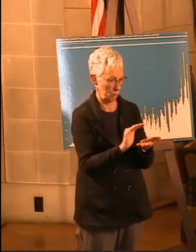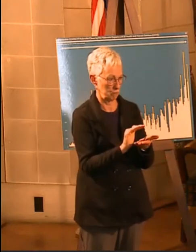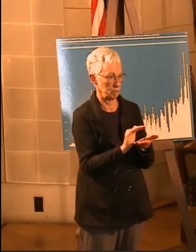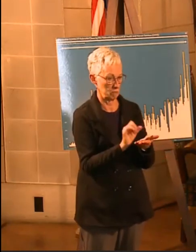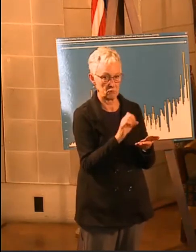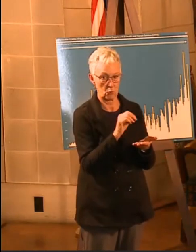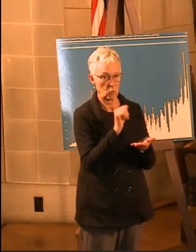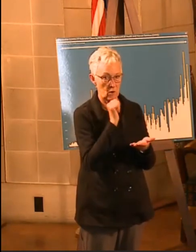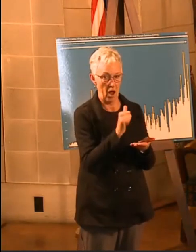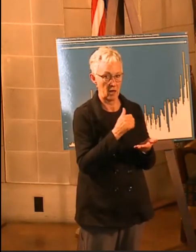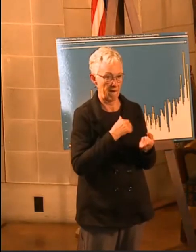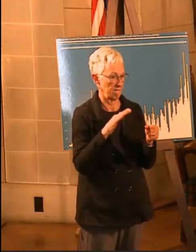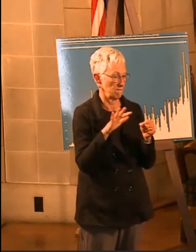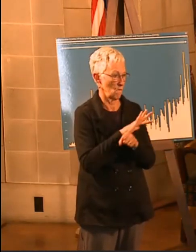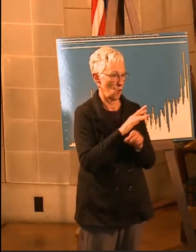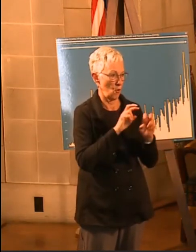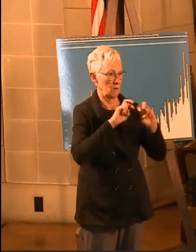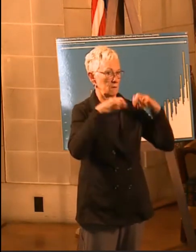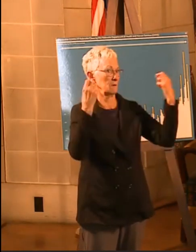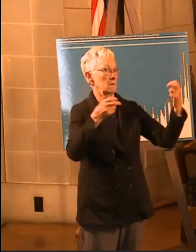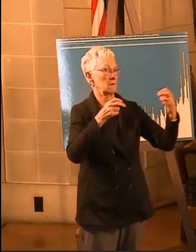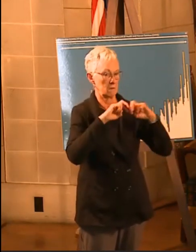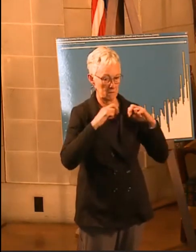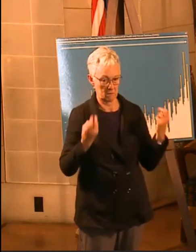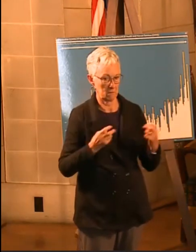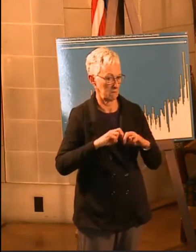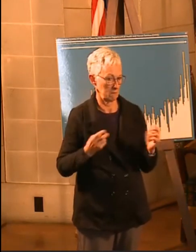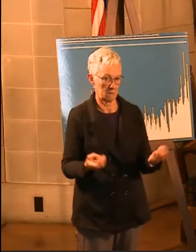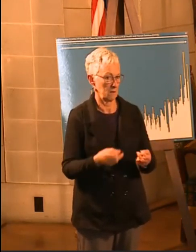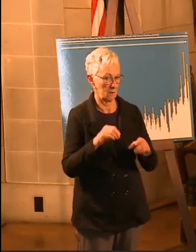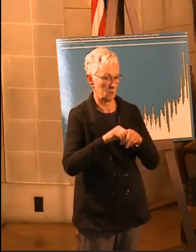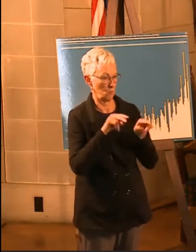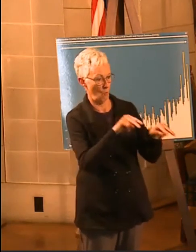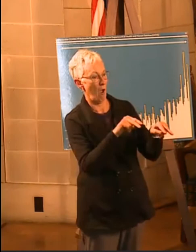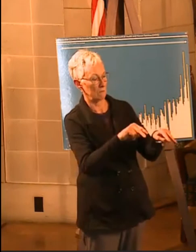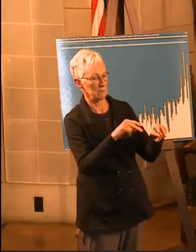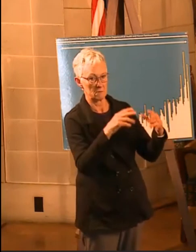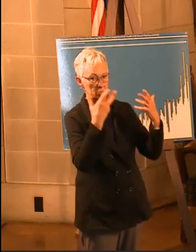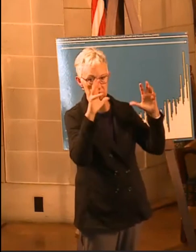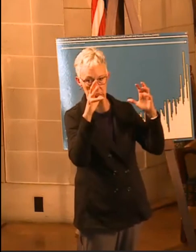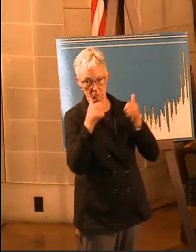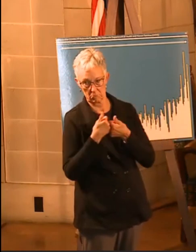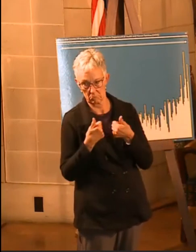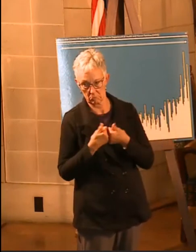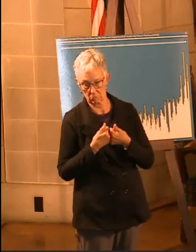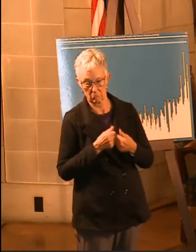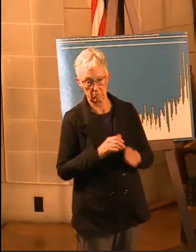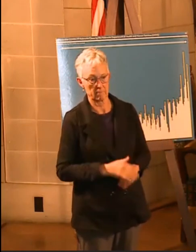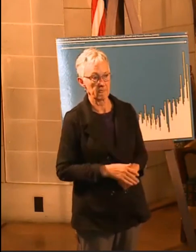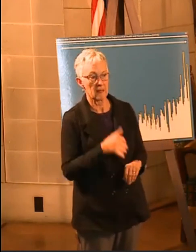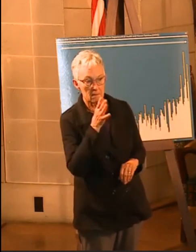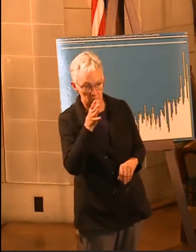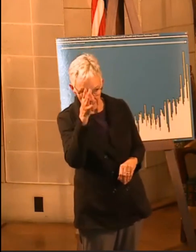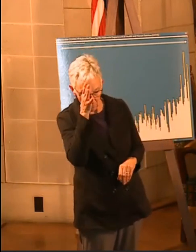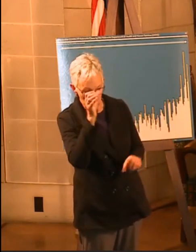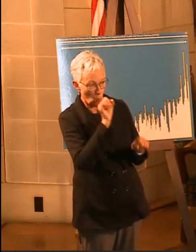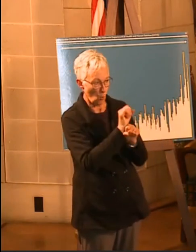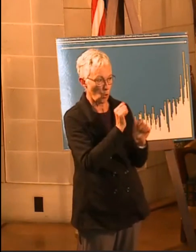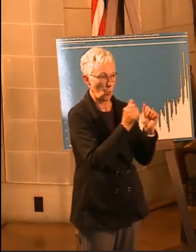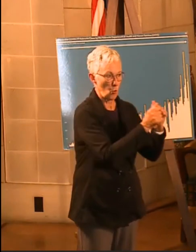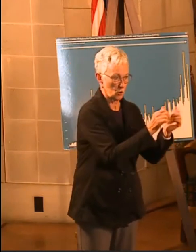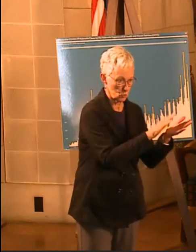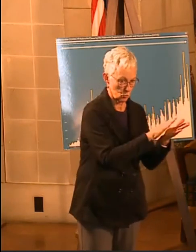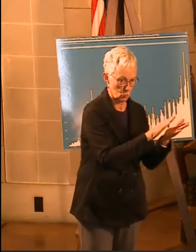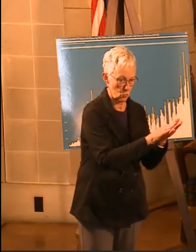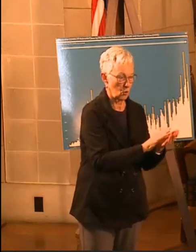going to be critical for us to think about different strategies in schools, that get this done. Parents, work with your schools. Schools, work with your